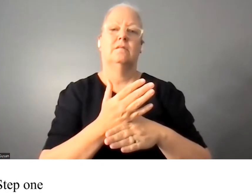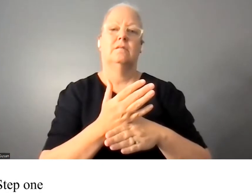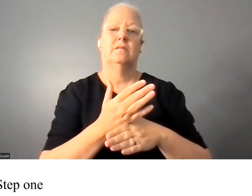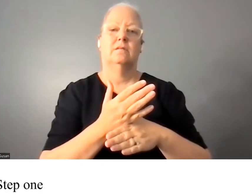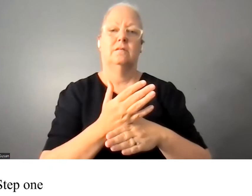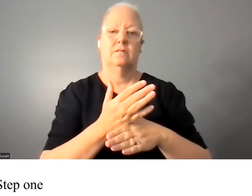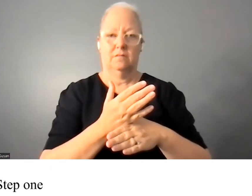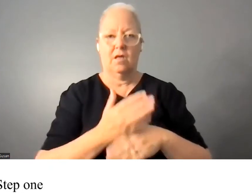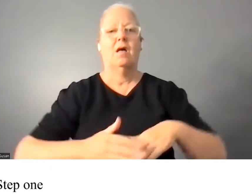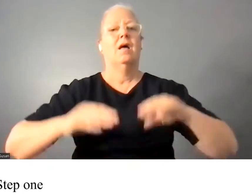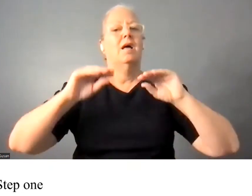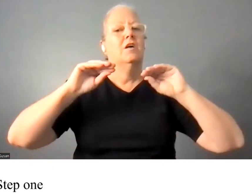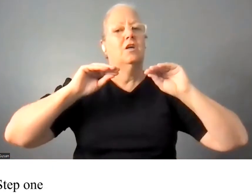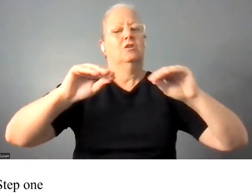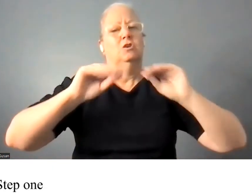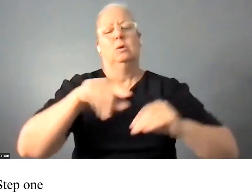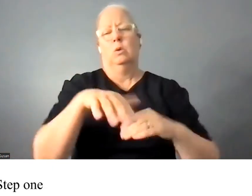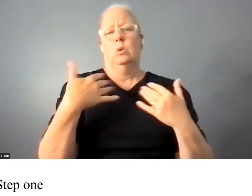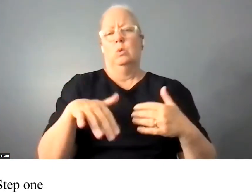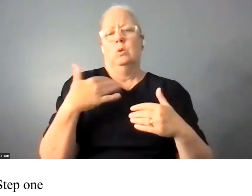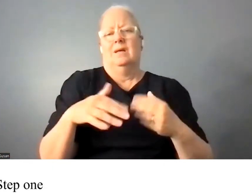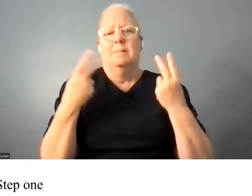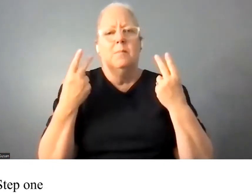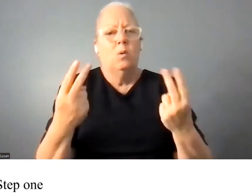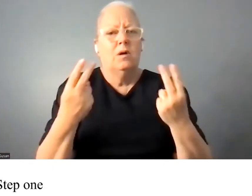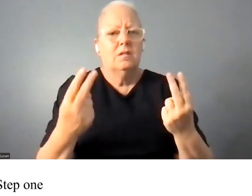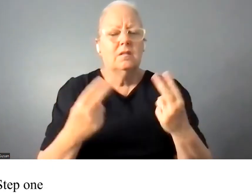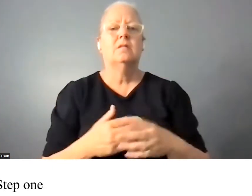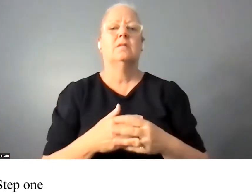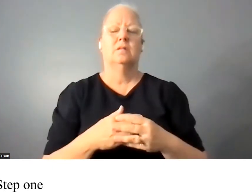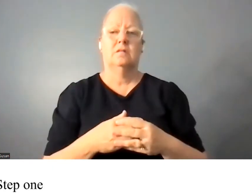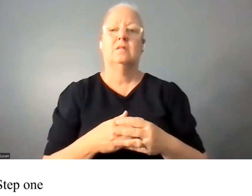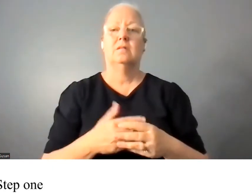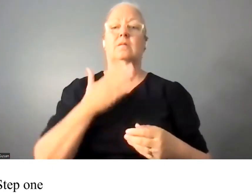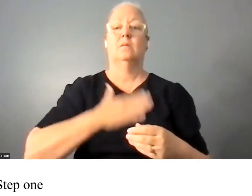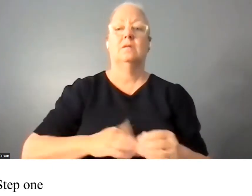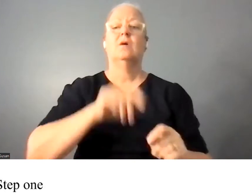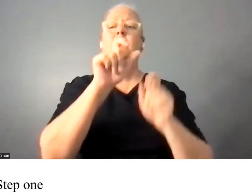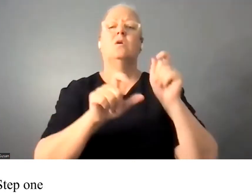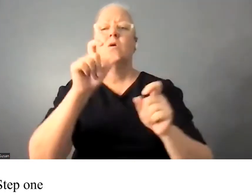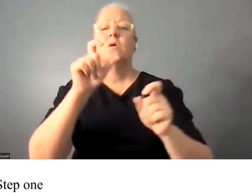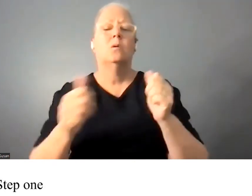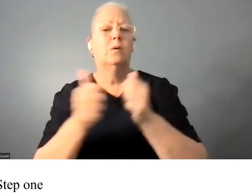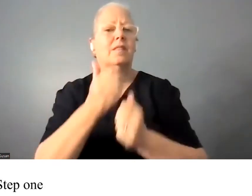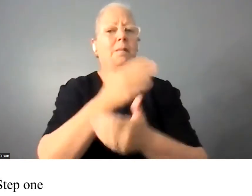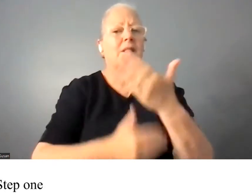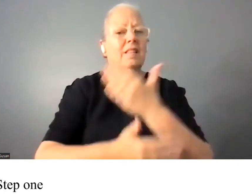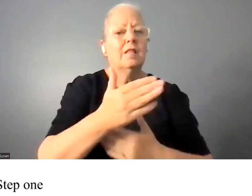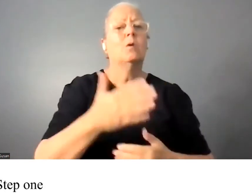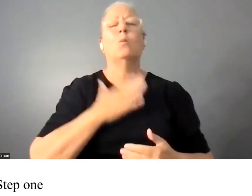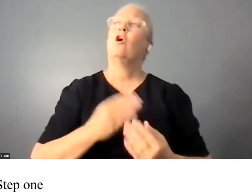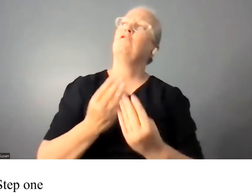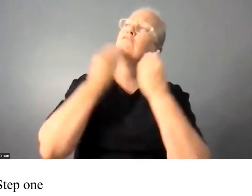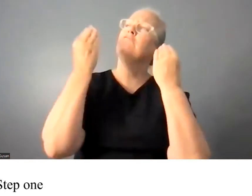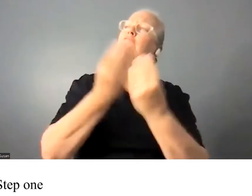if a person with severe disability is able to finish their education is then